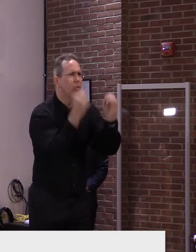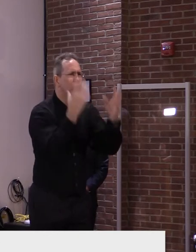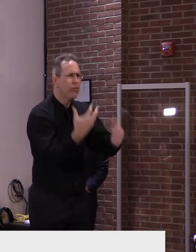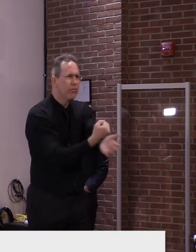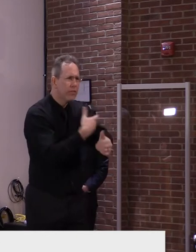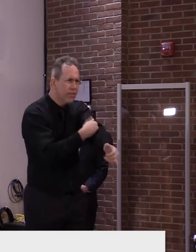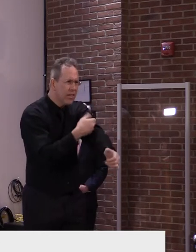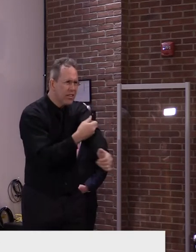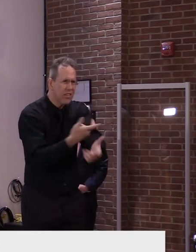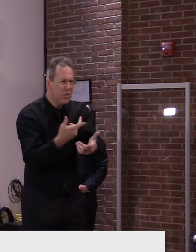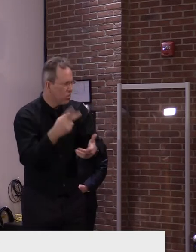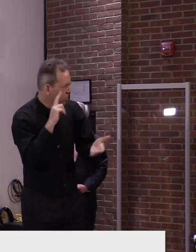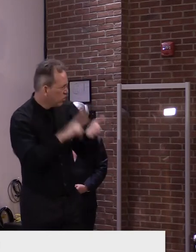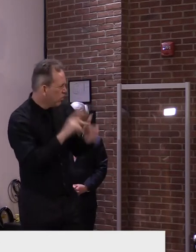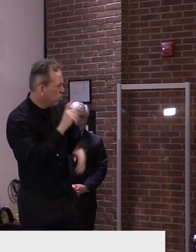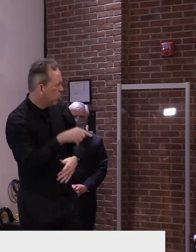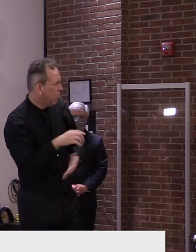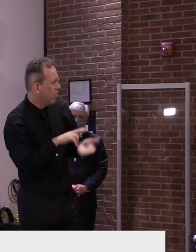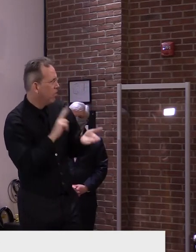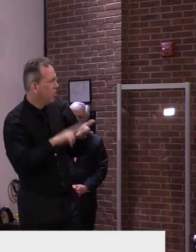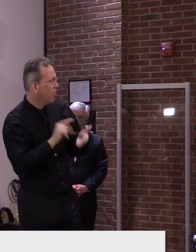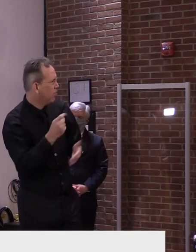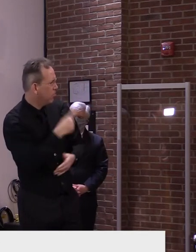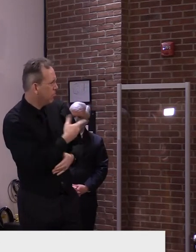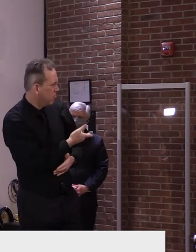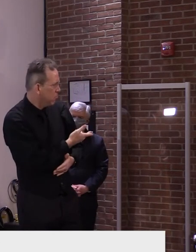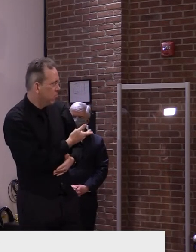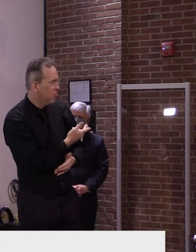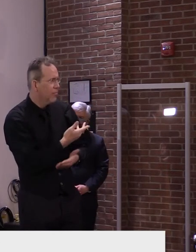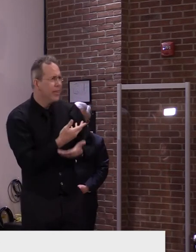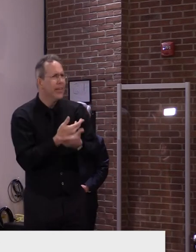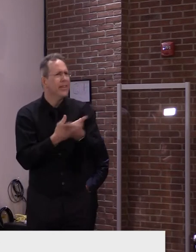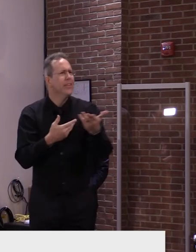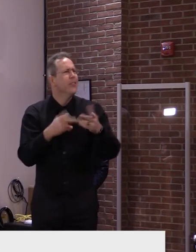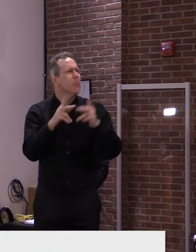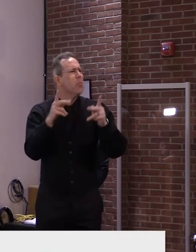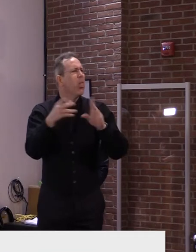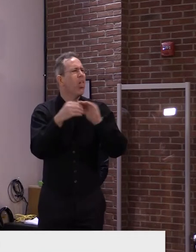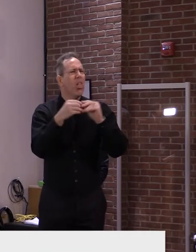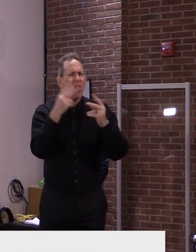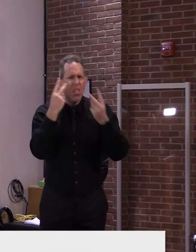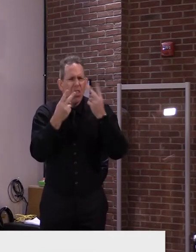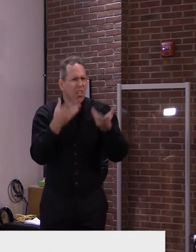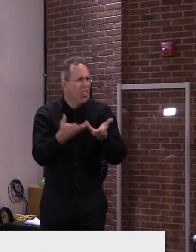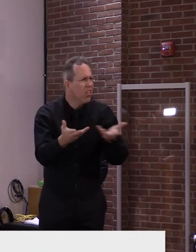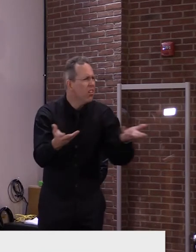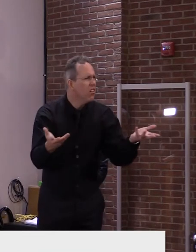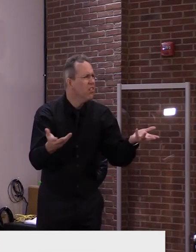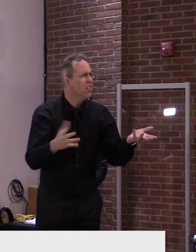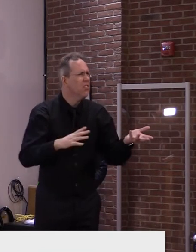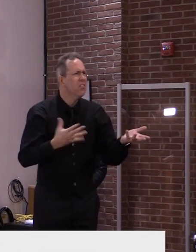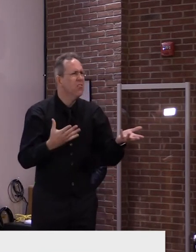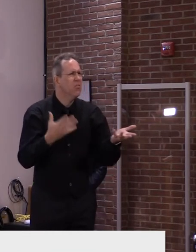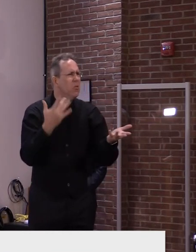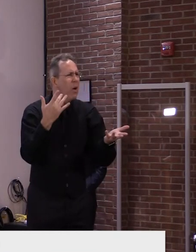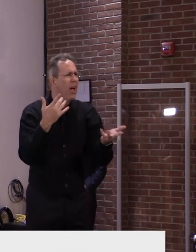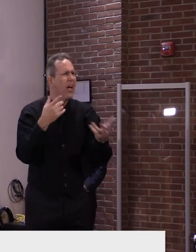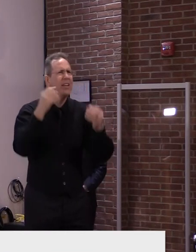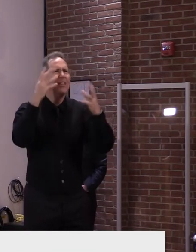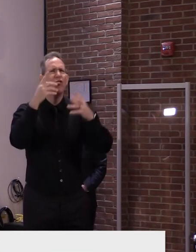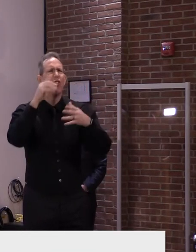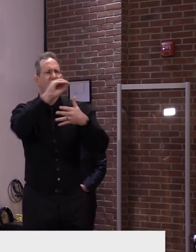Calvin's question, but you know, some see this as especially troublesome. The teachers are taking a back seat, especially at least one hospital